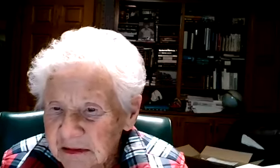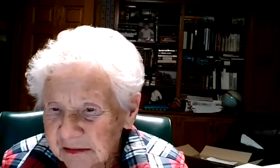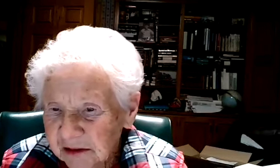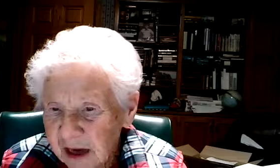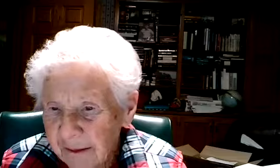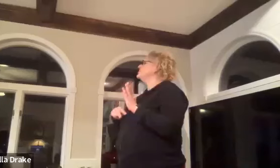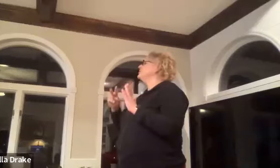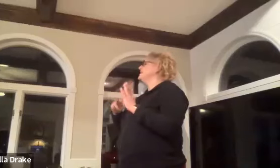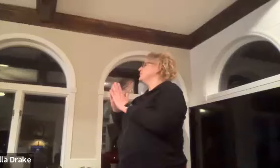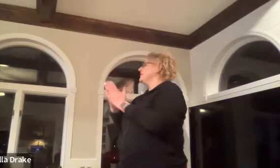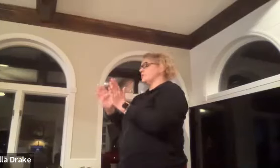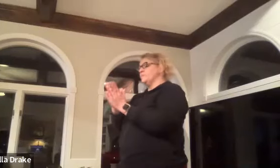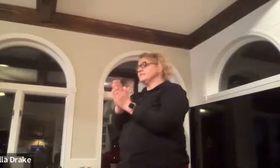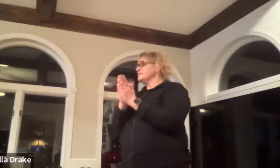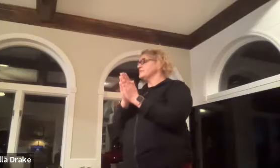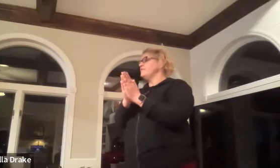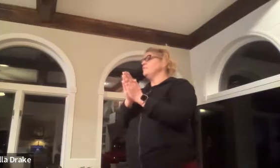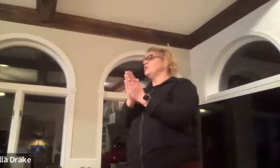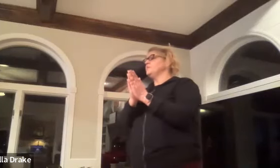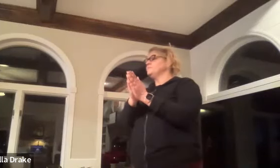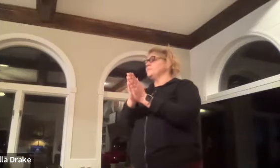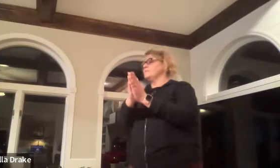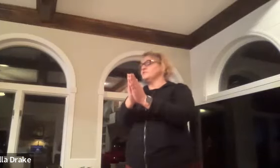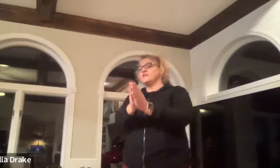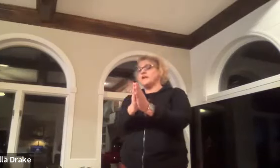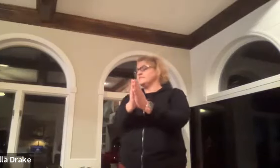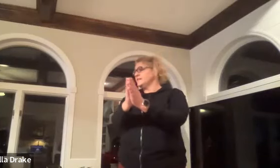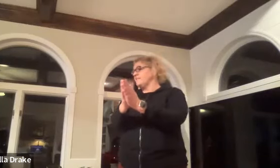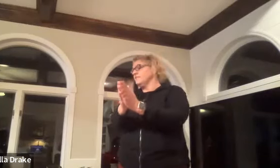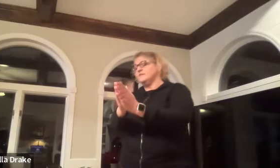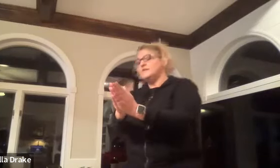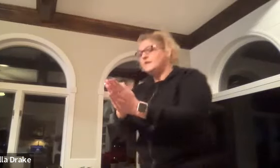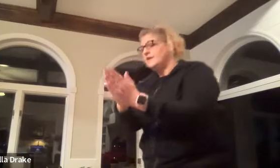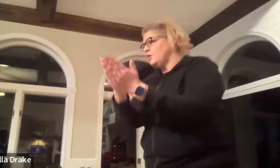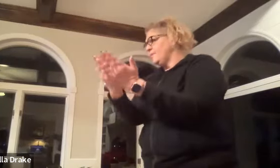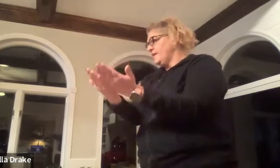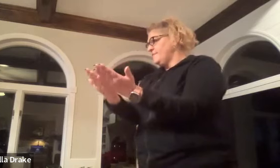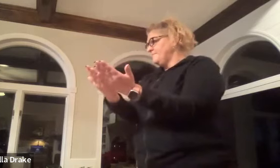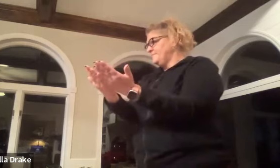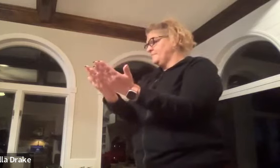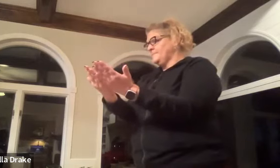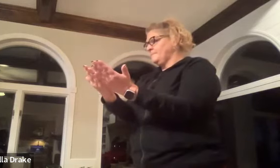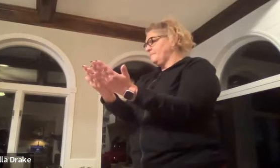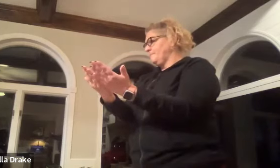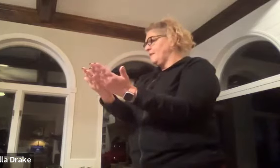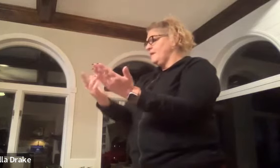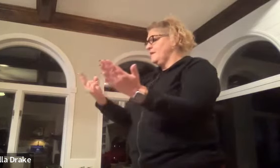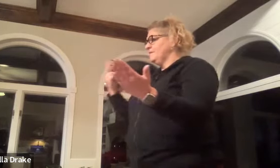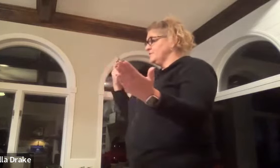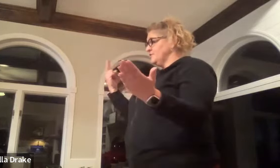what kind of books do you like to read so this is the sign for book put your finger hands together open it up these are